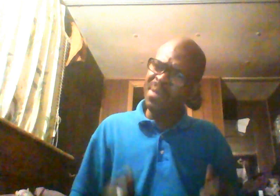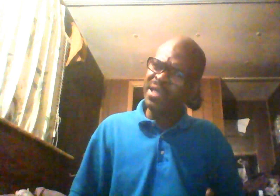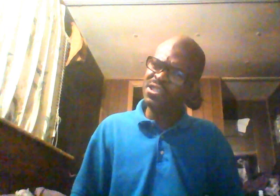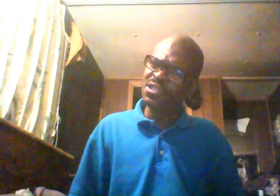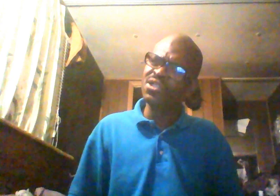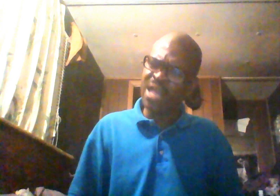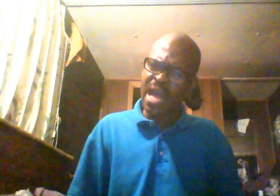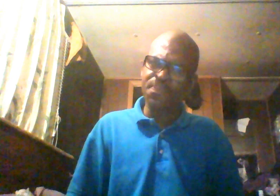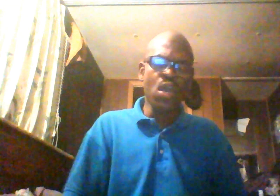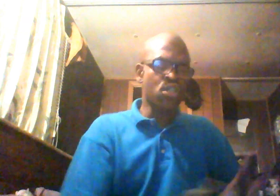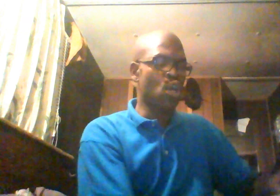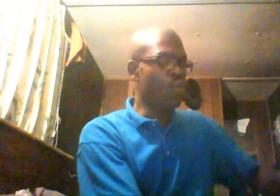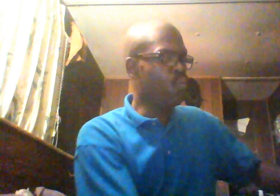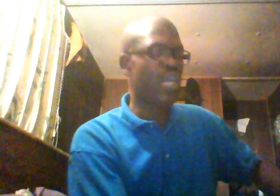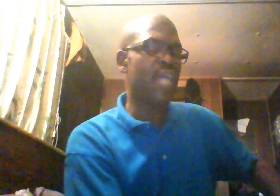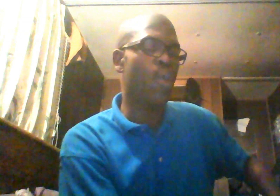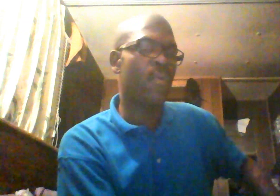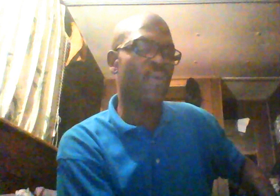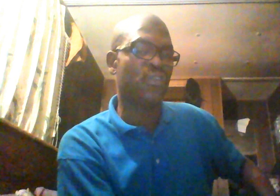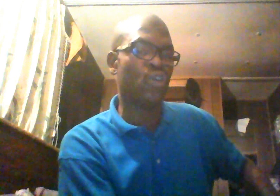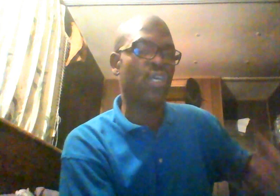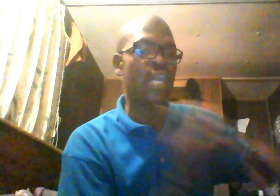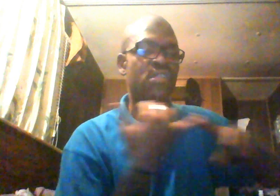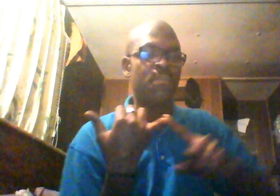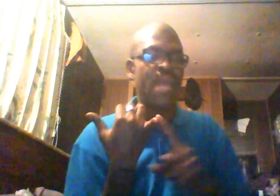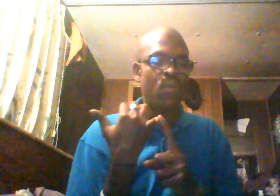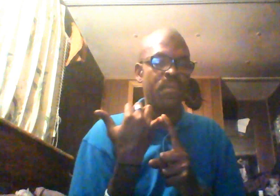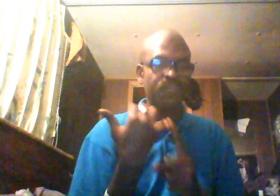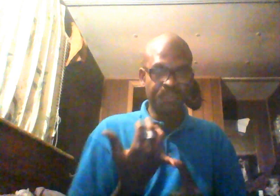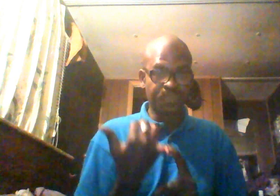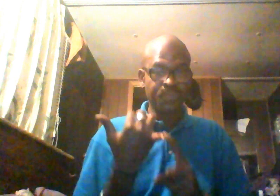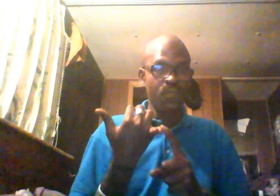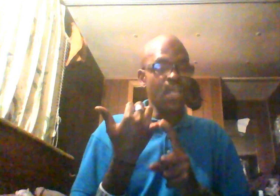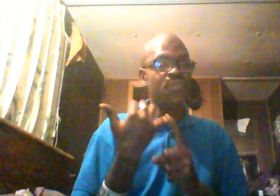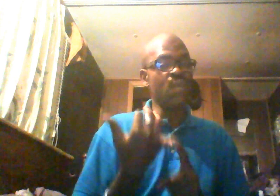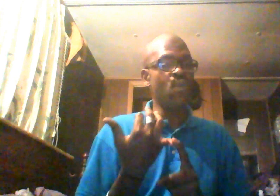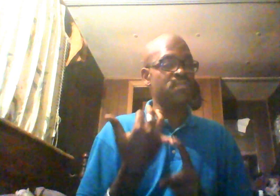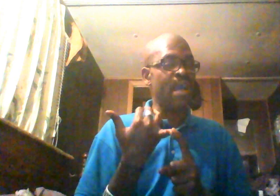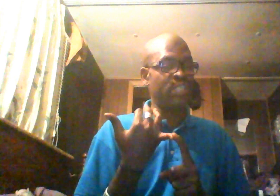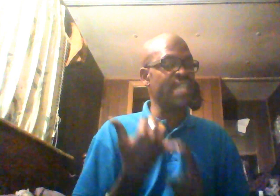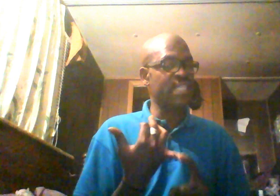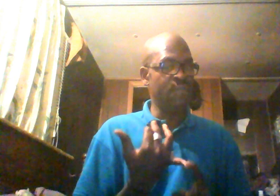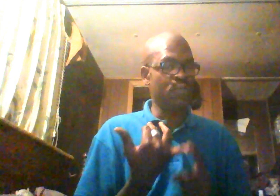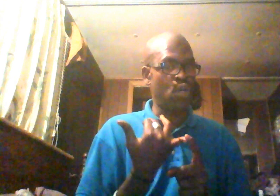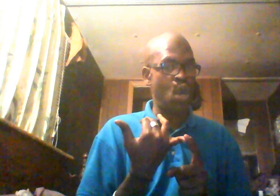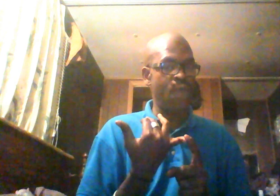bitch. You're not. So, when you had the Oprah Winfrey show. You catered to the black women. Then, once the Michael Jackson interview took off.